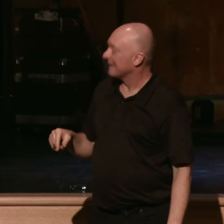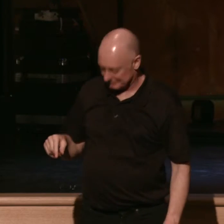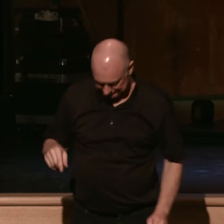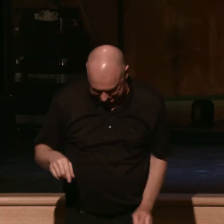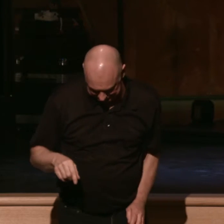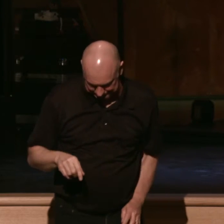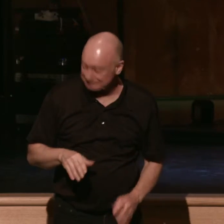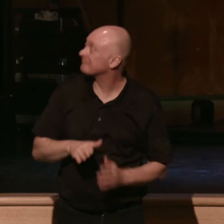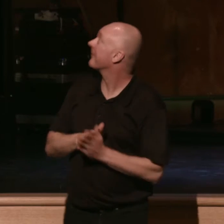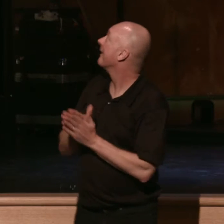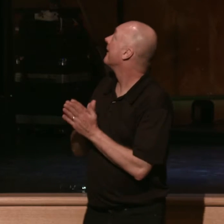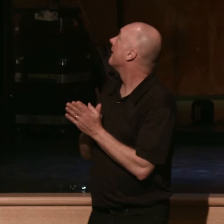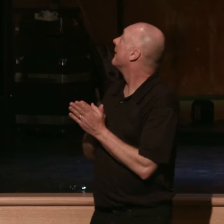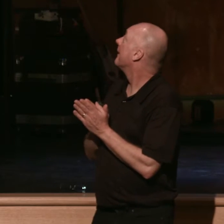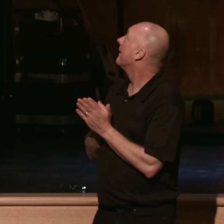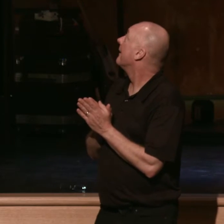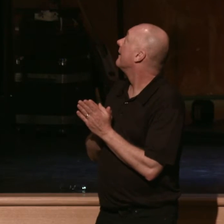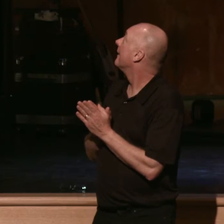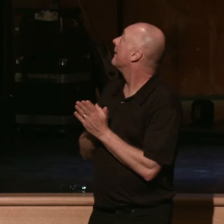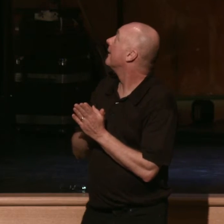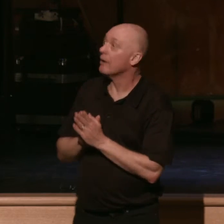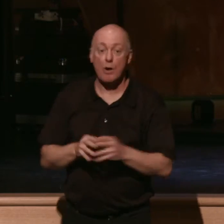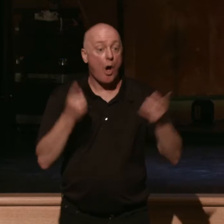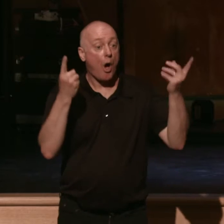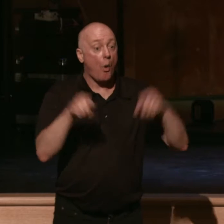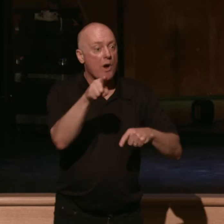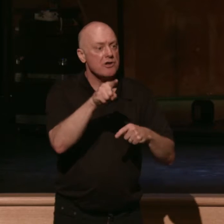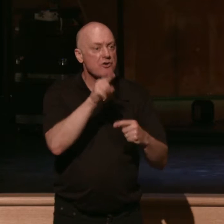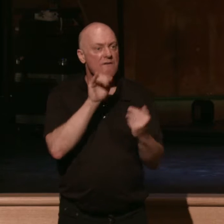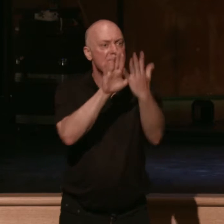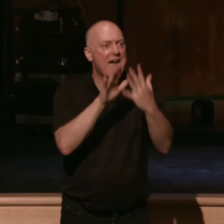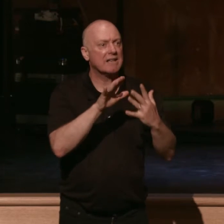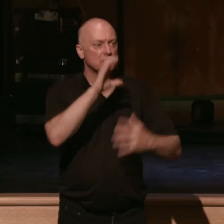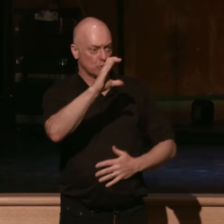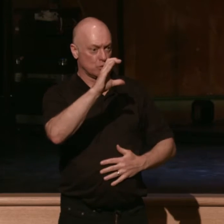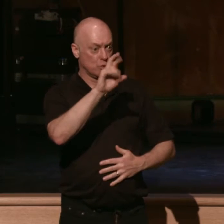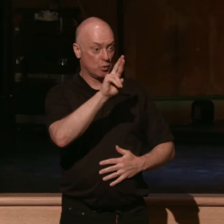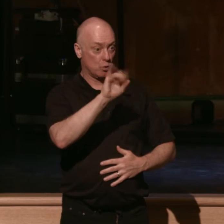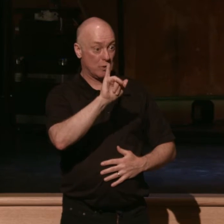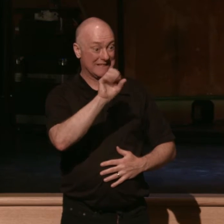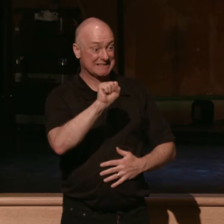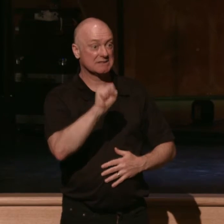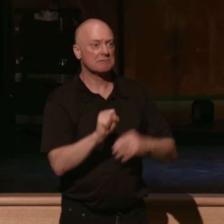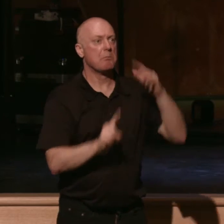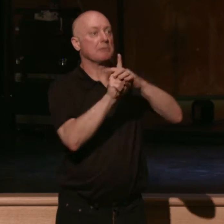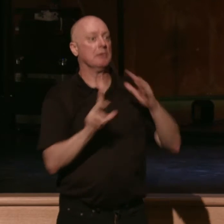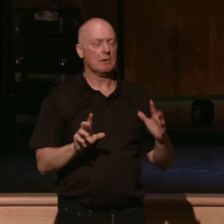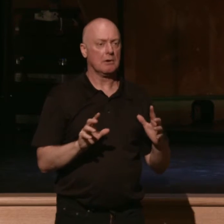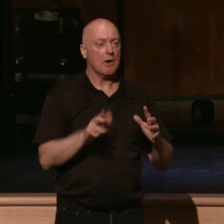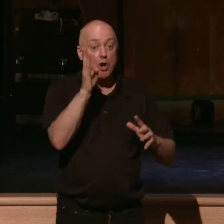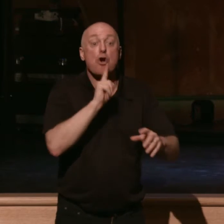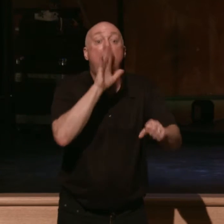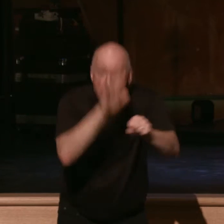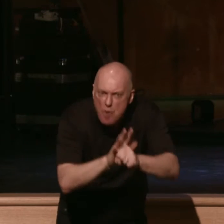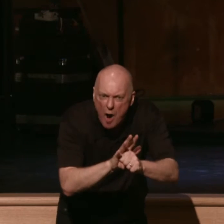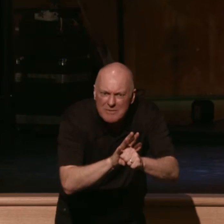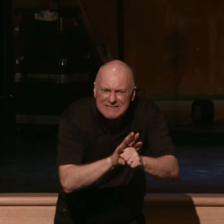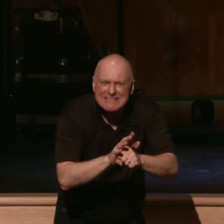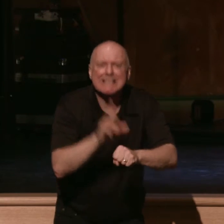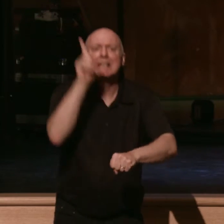complaining in your life. When you're faced with a crisis in your life and God promises you his strength, the